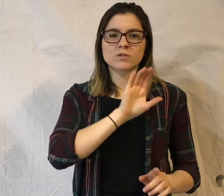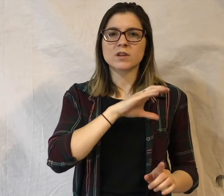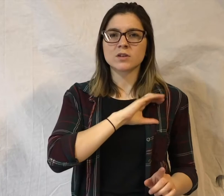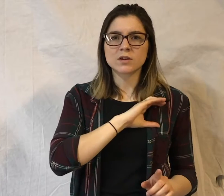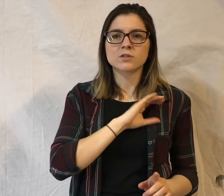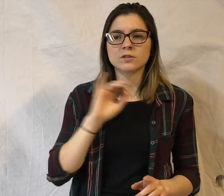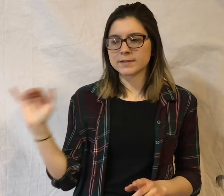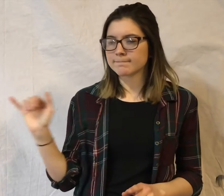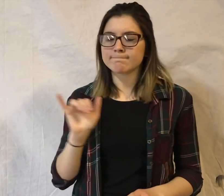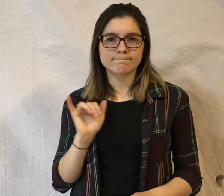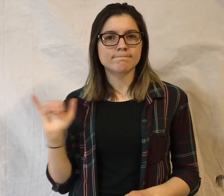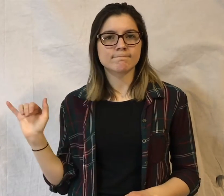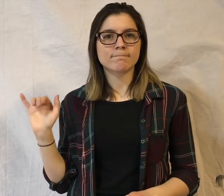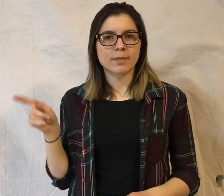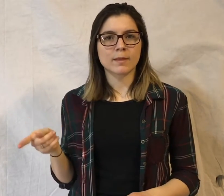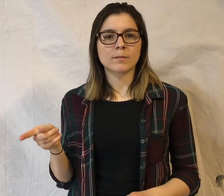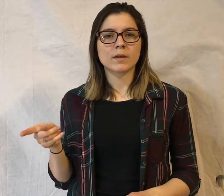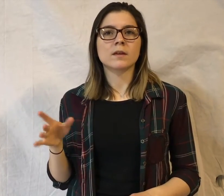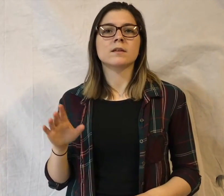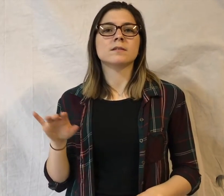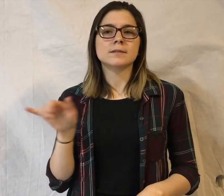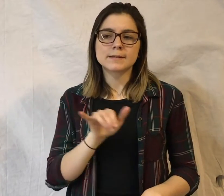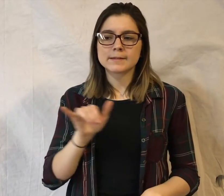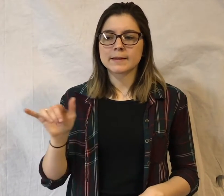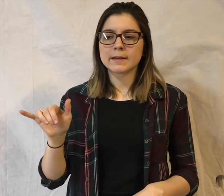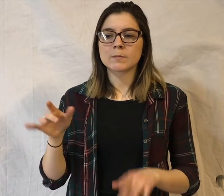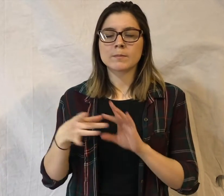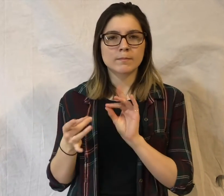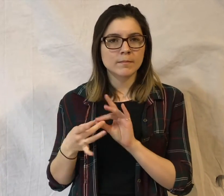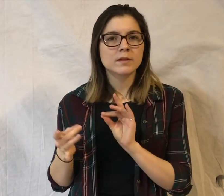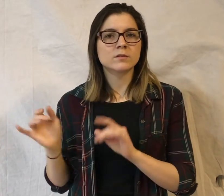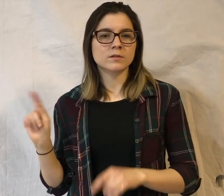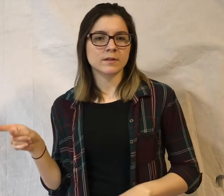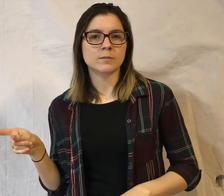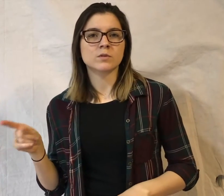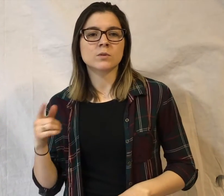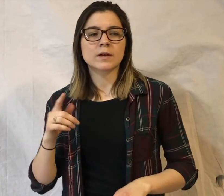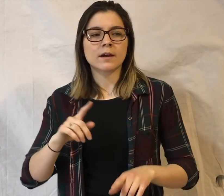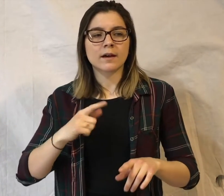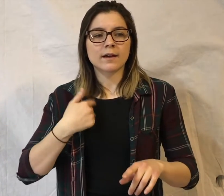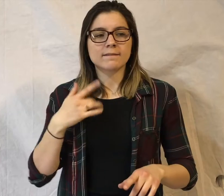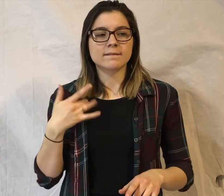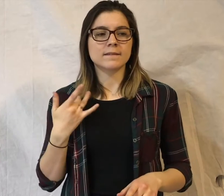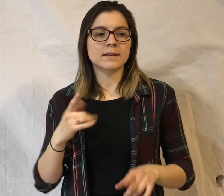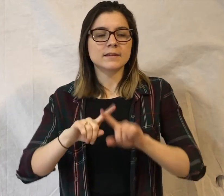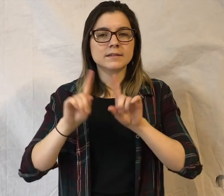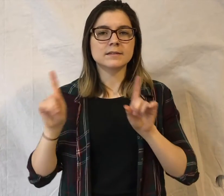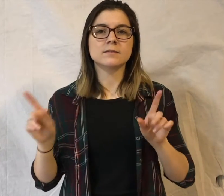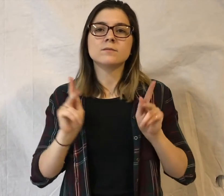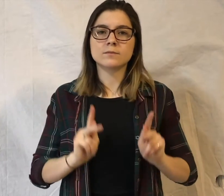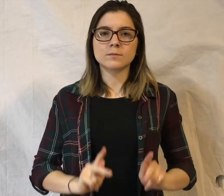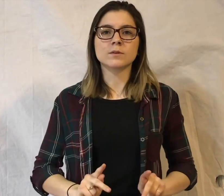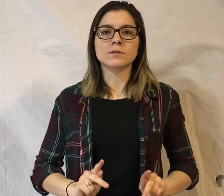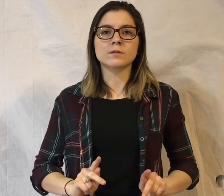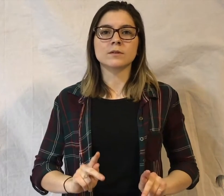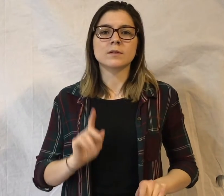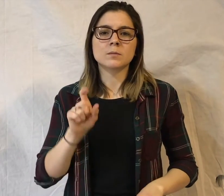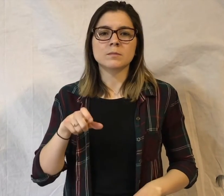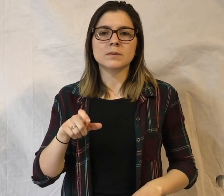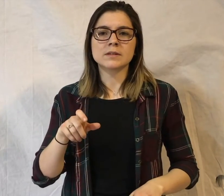and their character so that they get the same message across to the deaf people. So I feel like I'm a different person when I'm interpreting